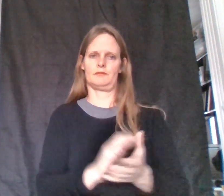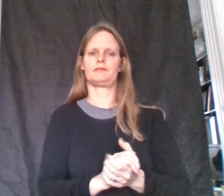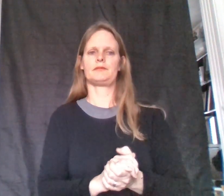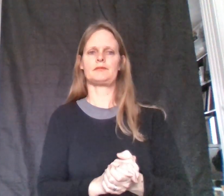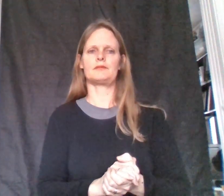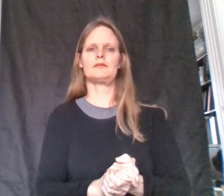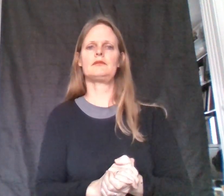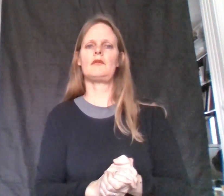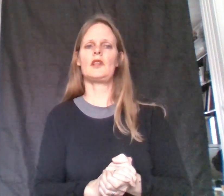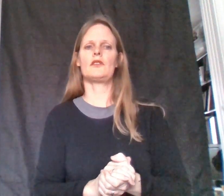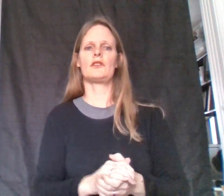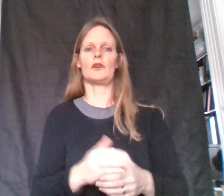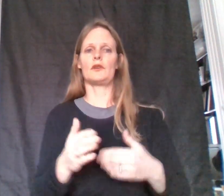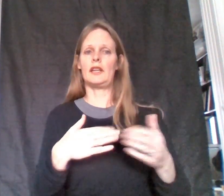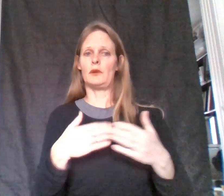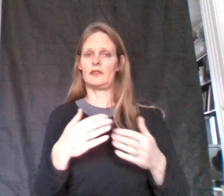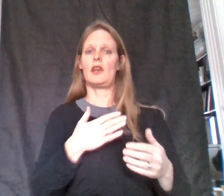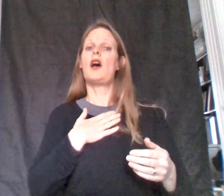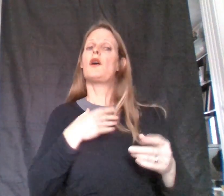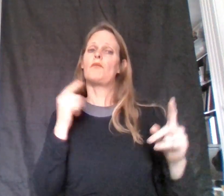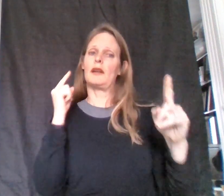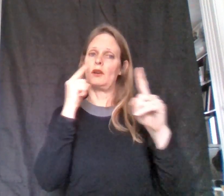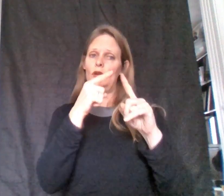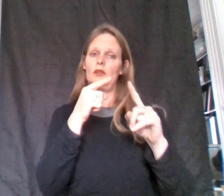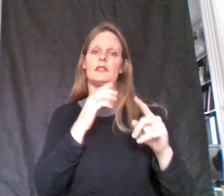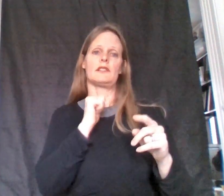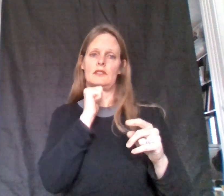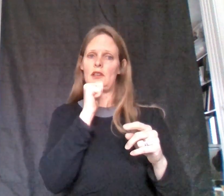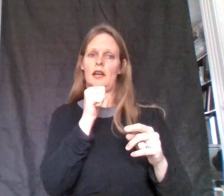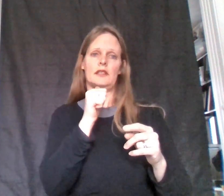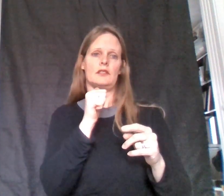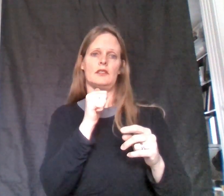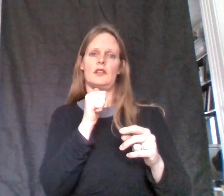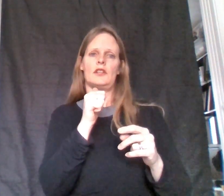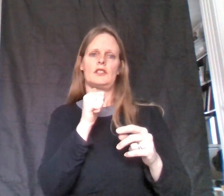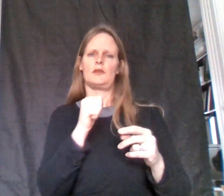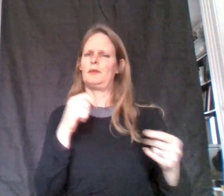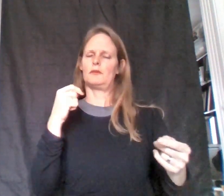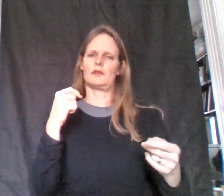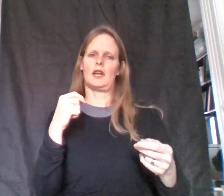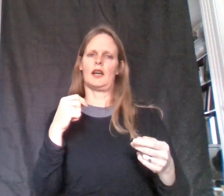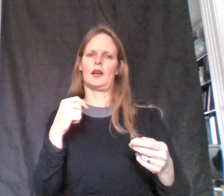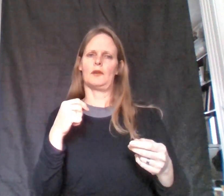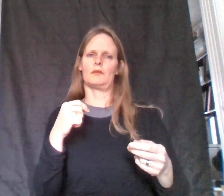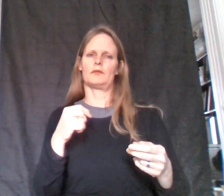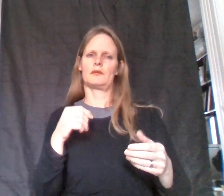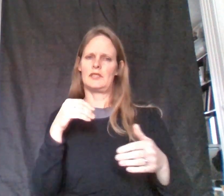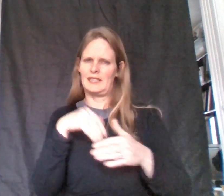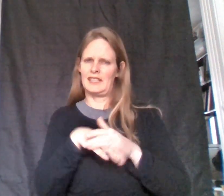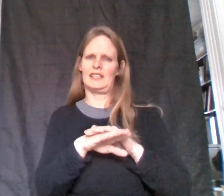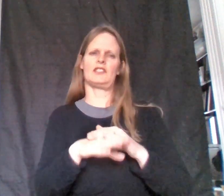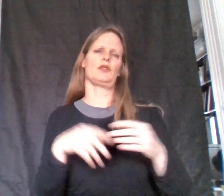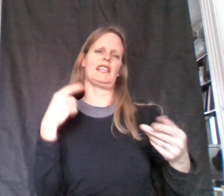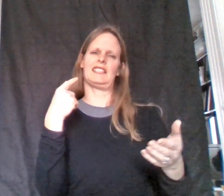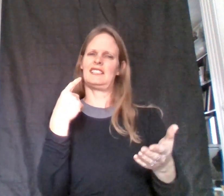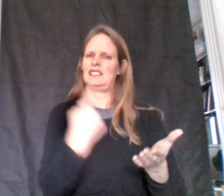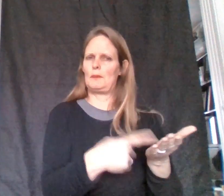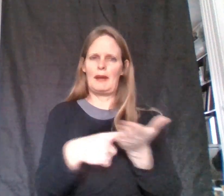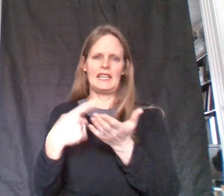So anyways, my goal is not to get into any debates.